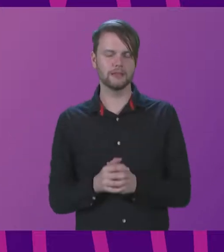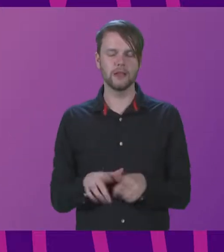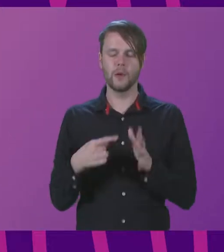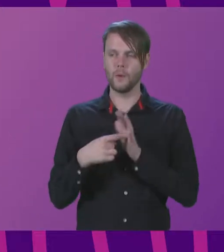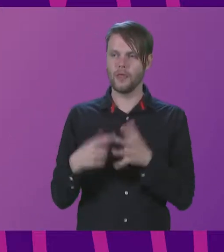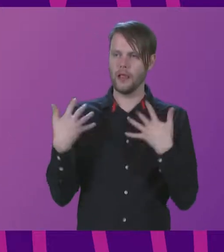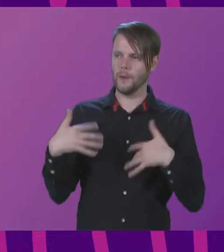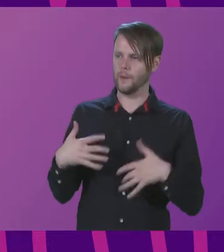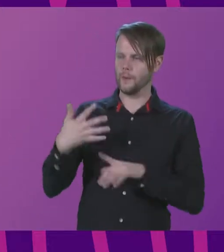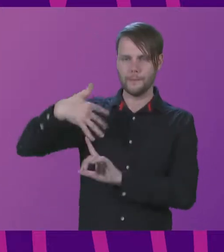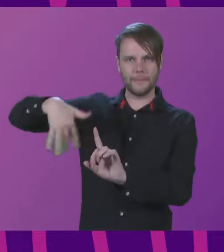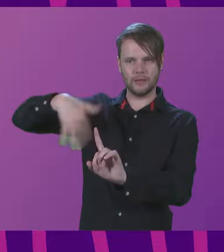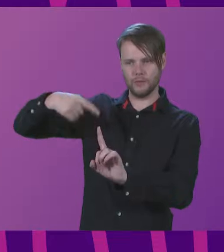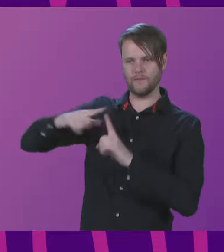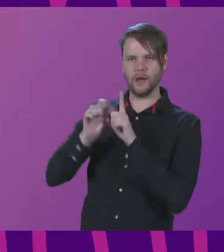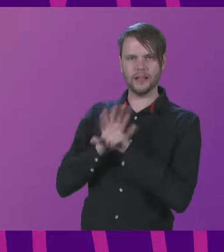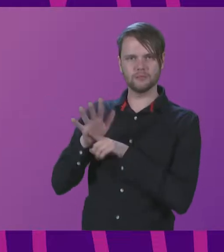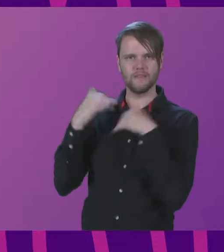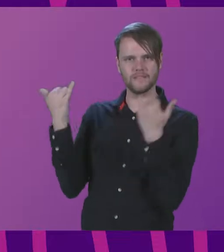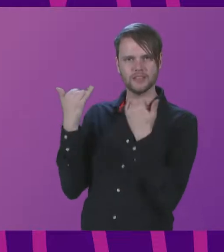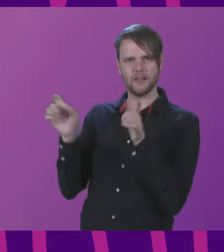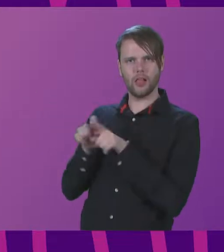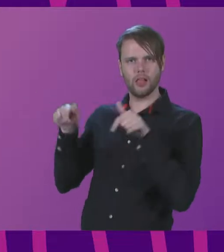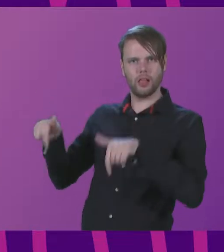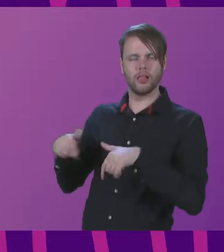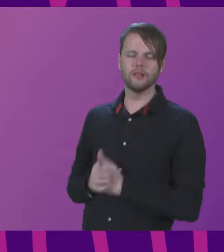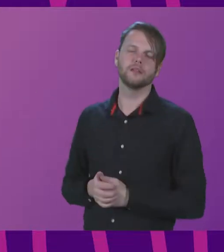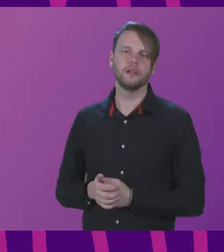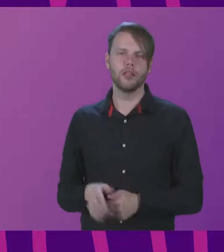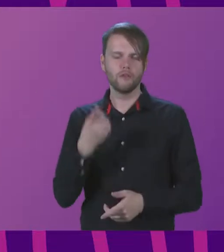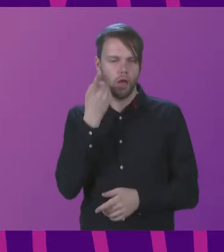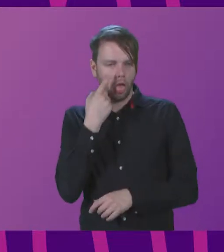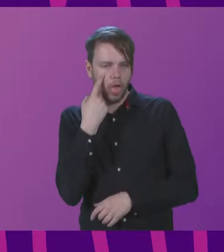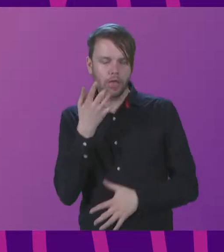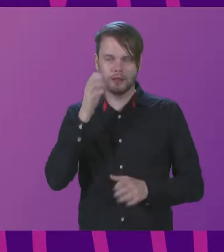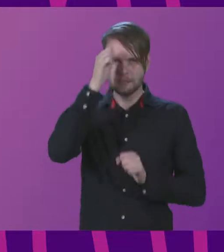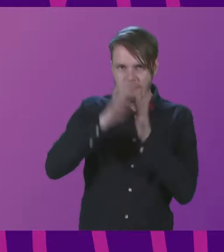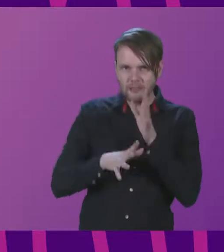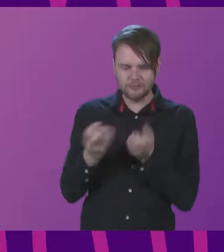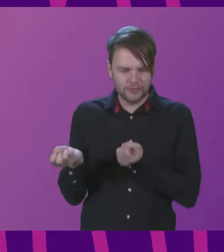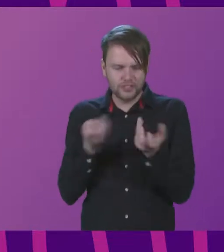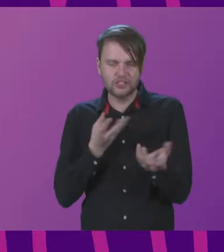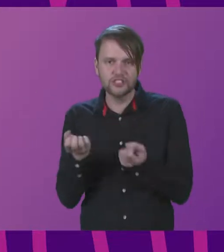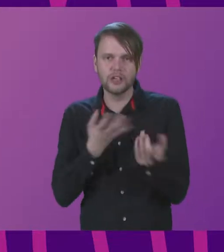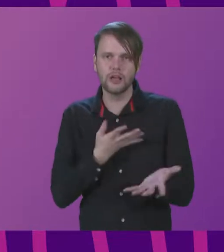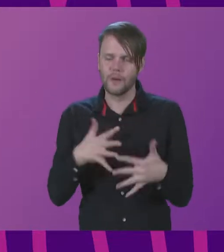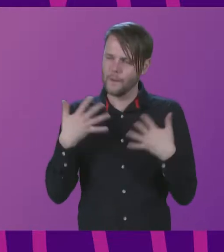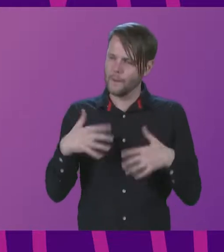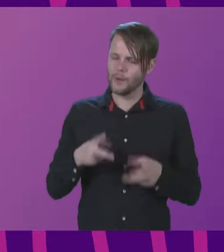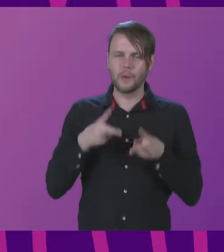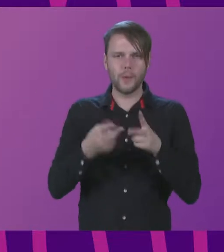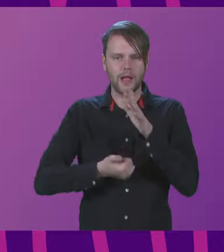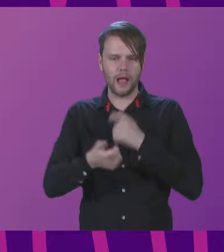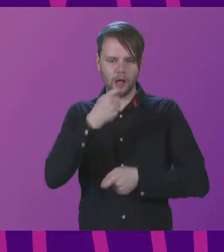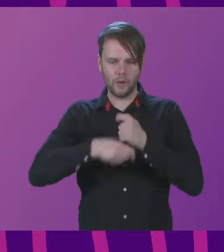dazzling backdrop of the Edinburgh festivals. The insights and the experiences that you've shared and the vivid ways in which you've